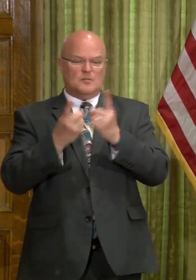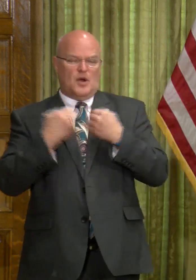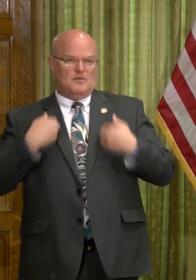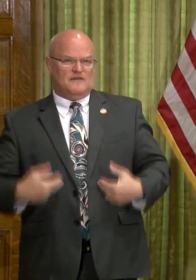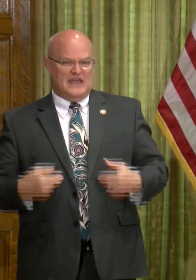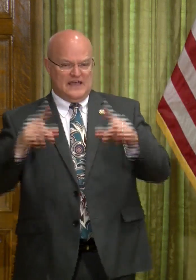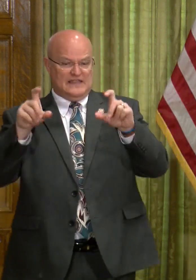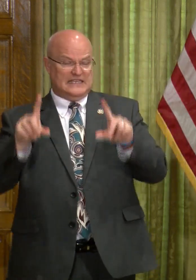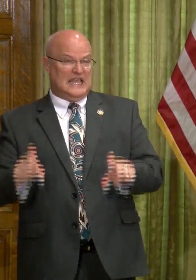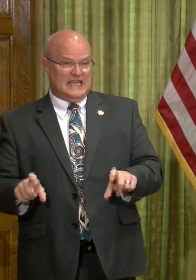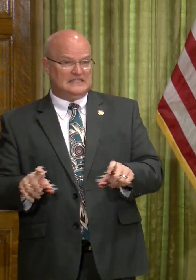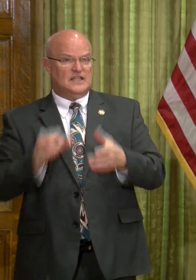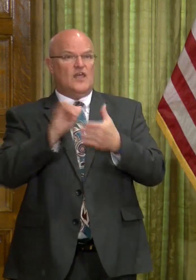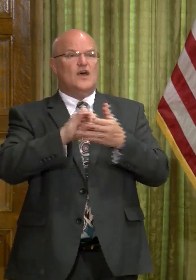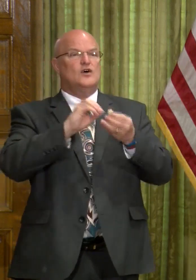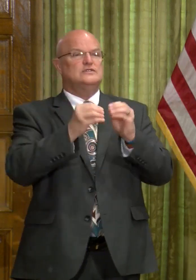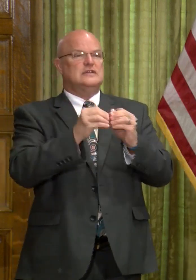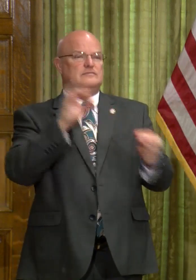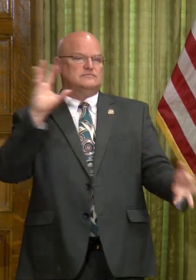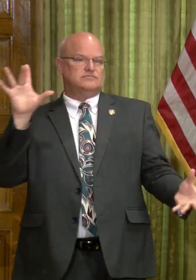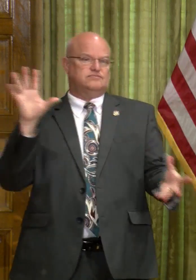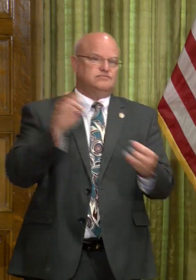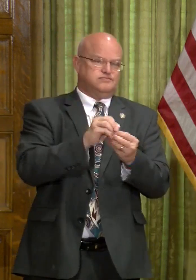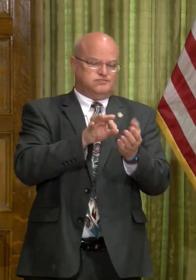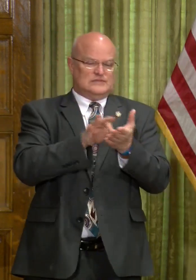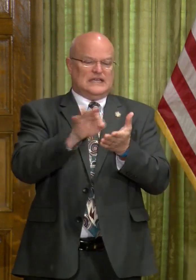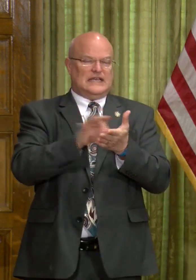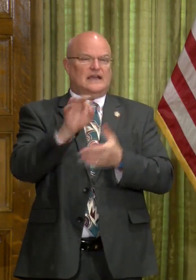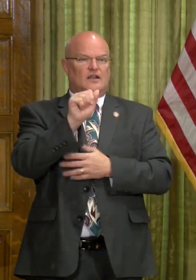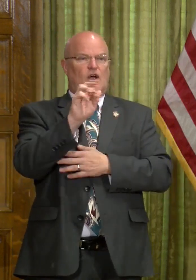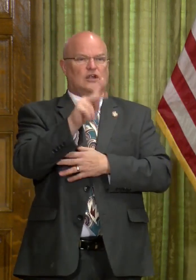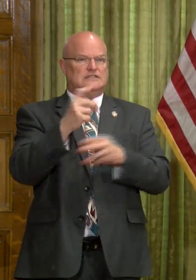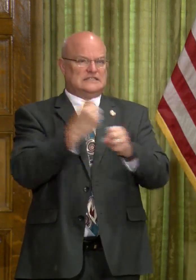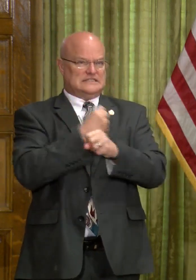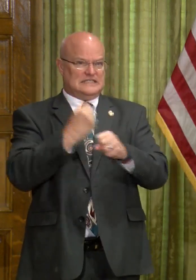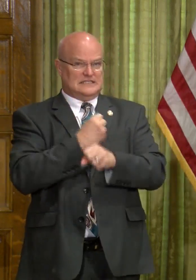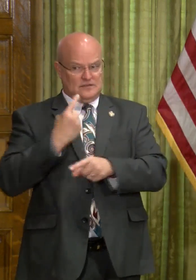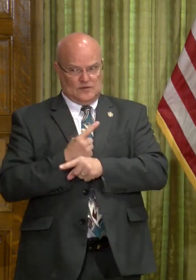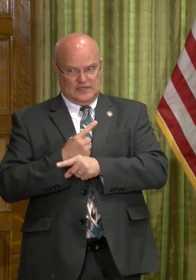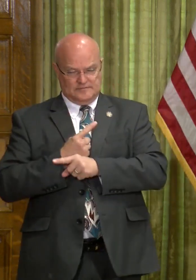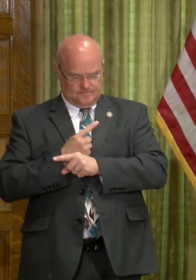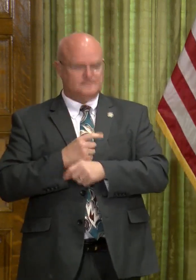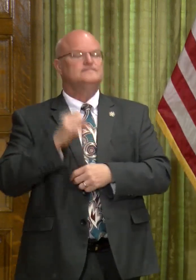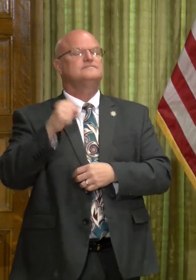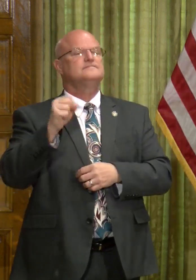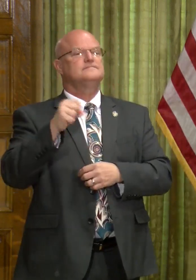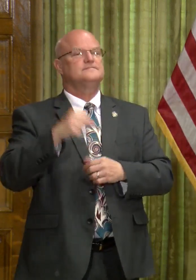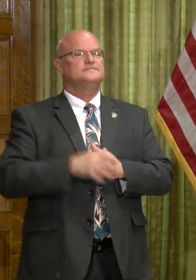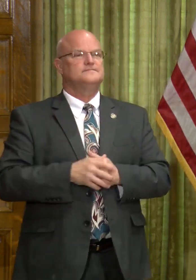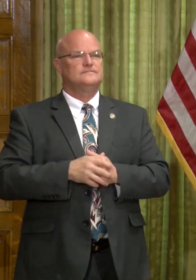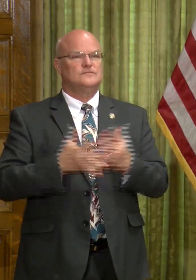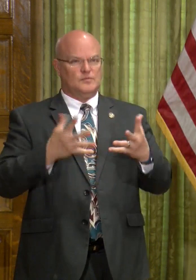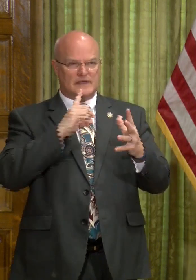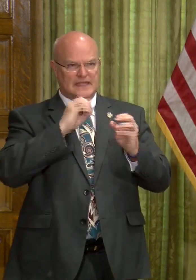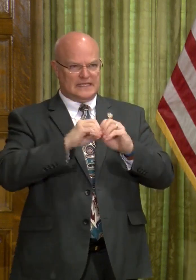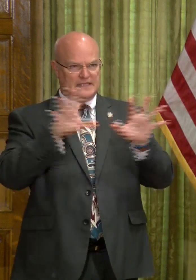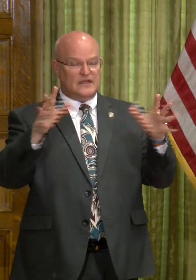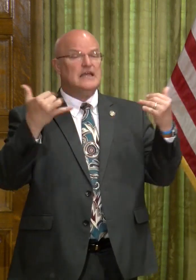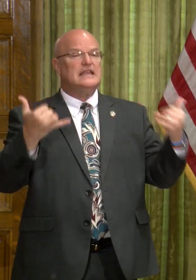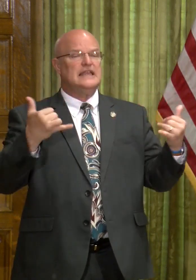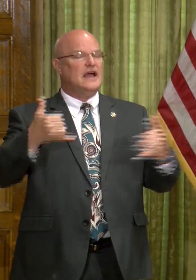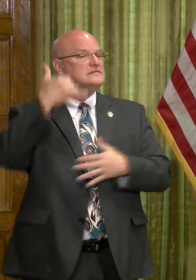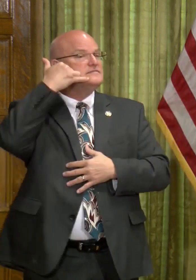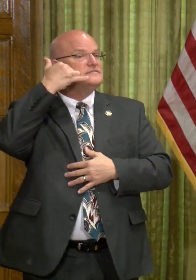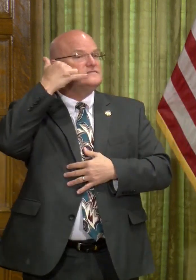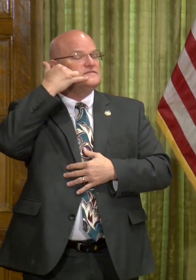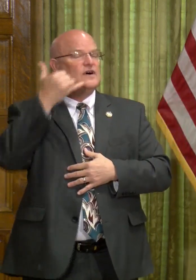of Health test, those numbers count in our Arkansas statistics. Is that correct, Dr. Smith? I just wanted to make that... And now let's